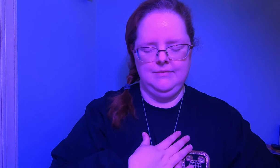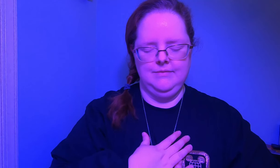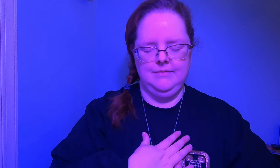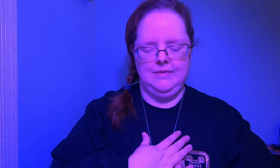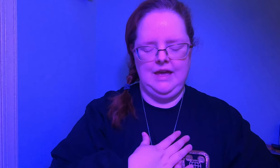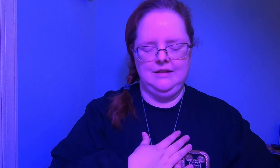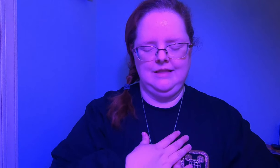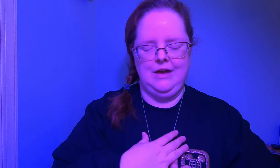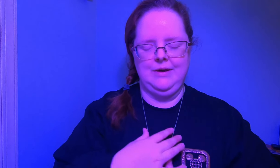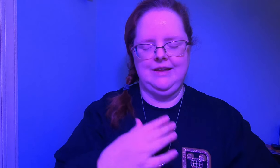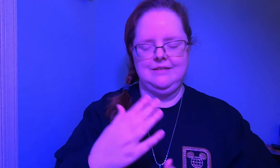and allow it